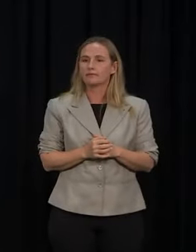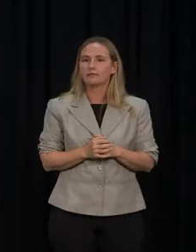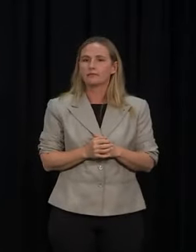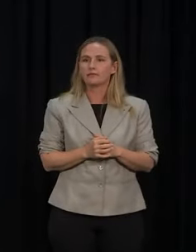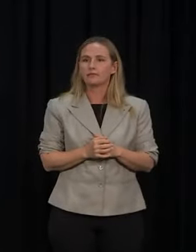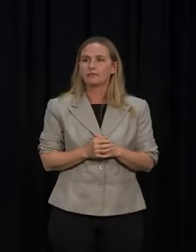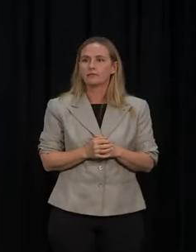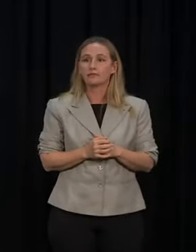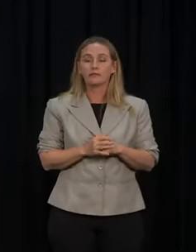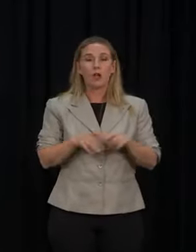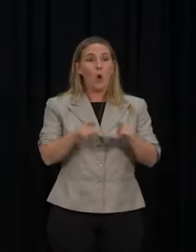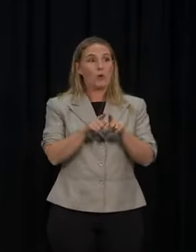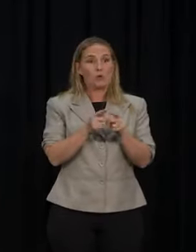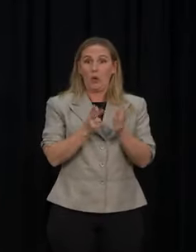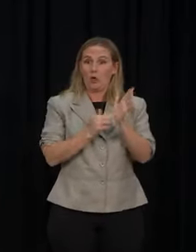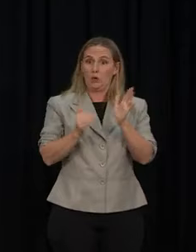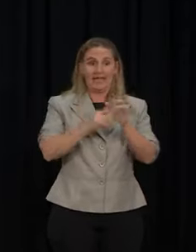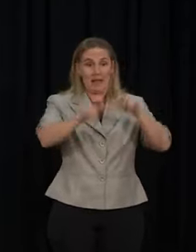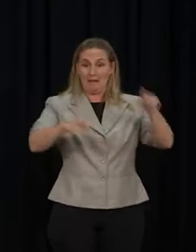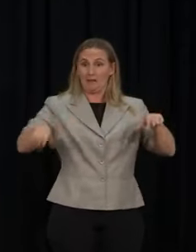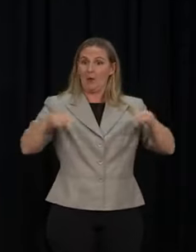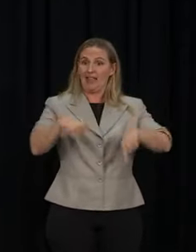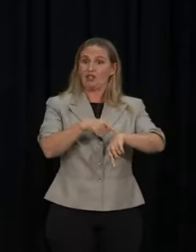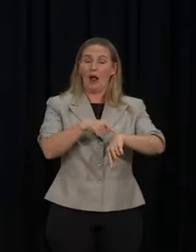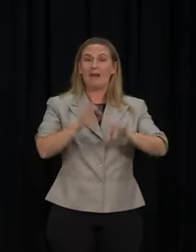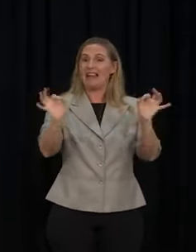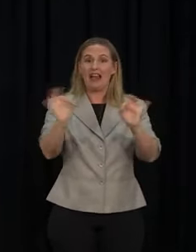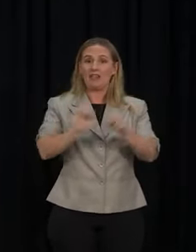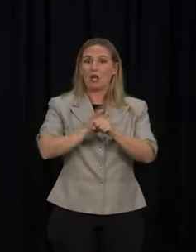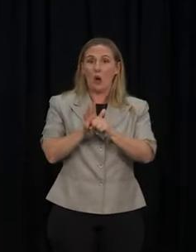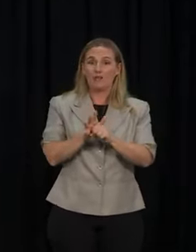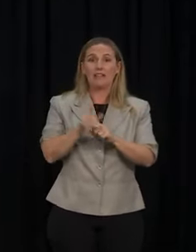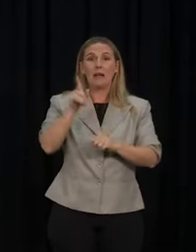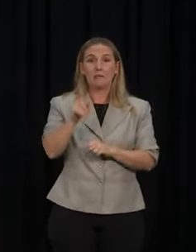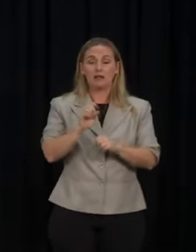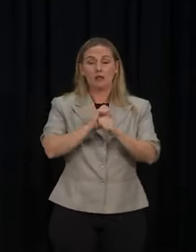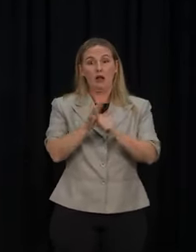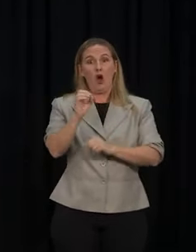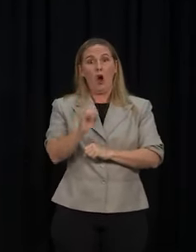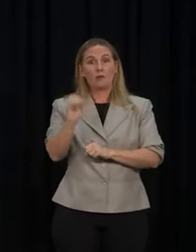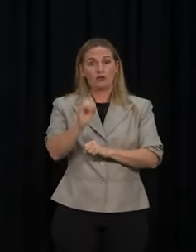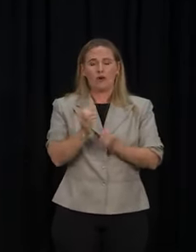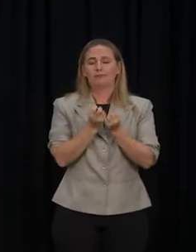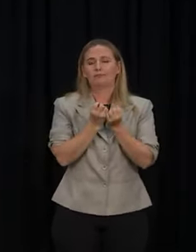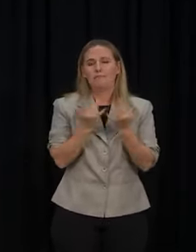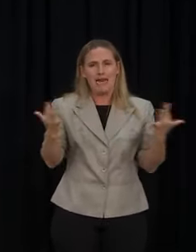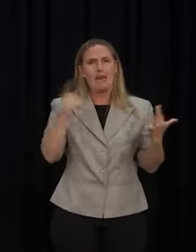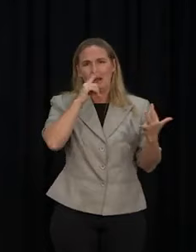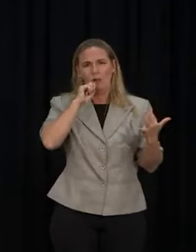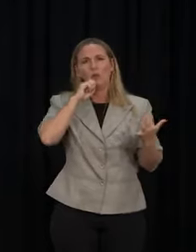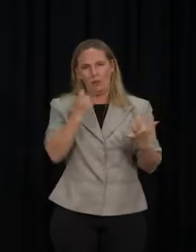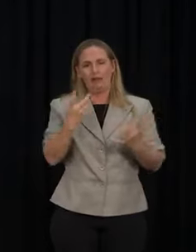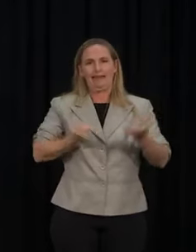hasn't experienced COVID. The reality of Omicron is that with a large peak, many, many will experience COVID,